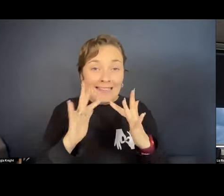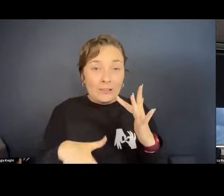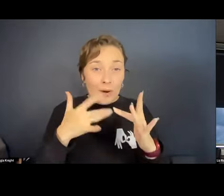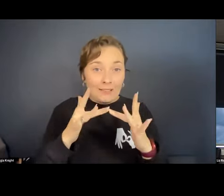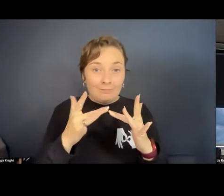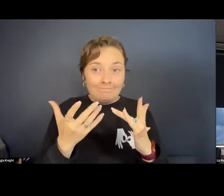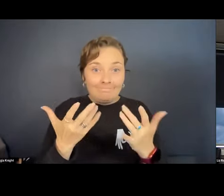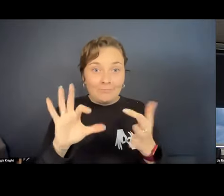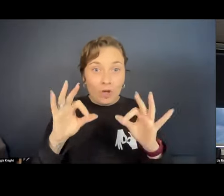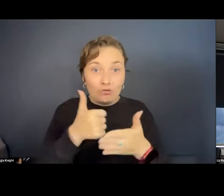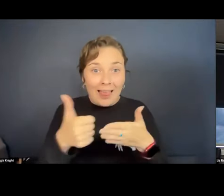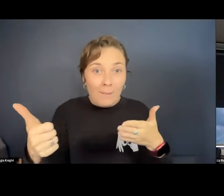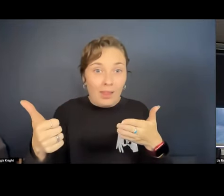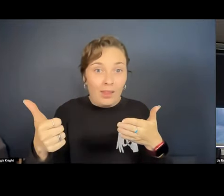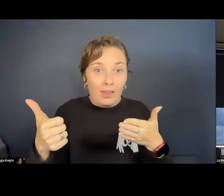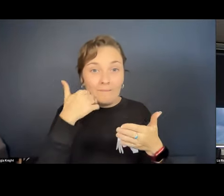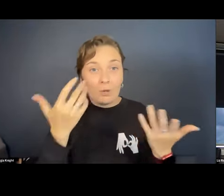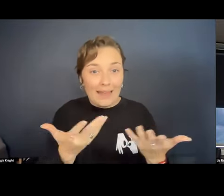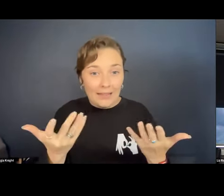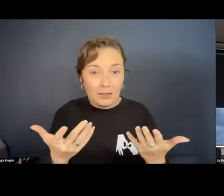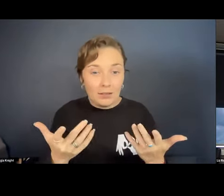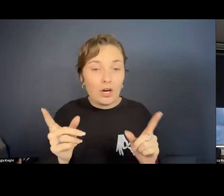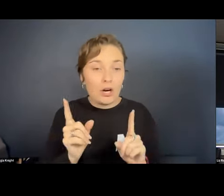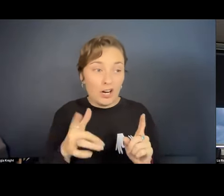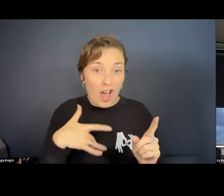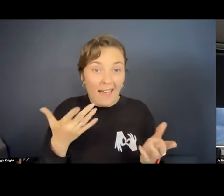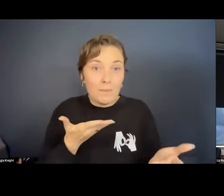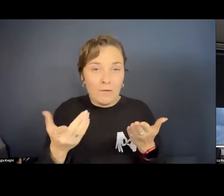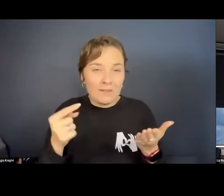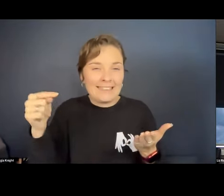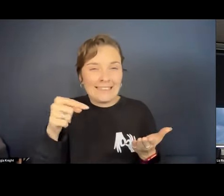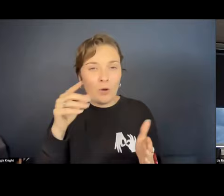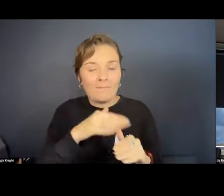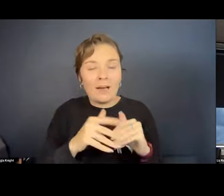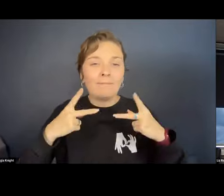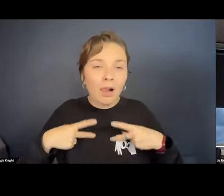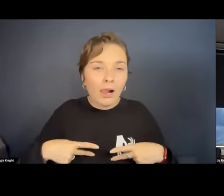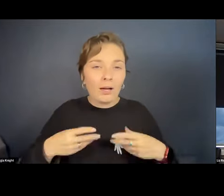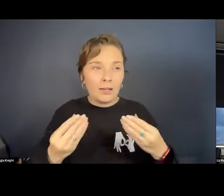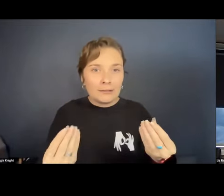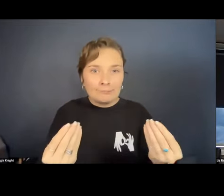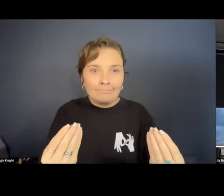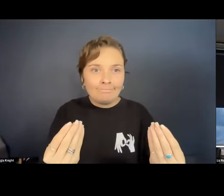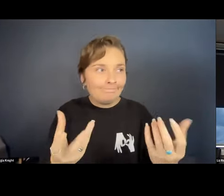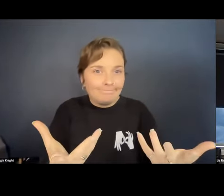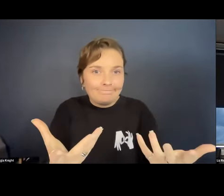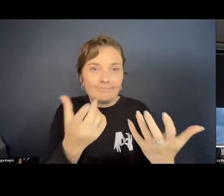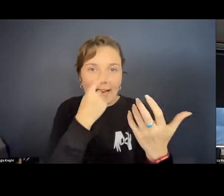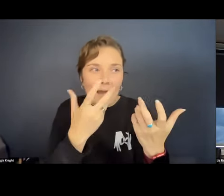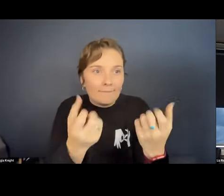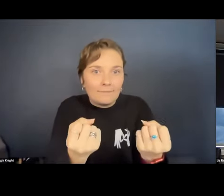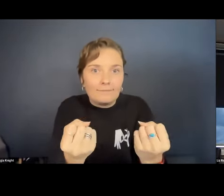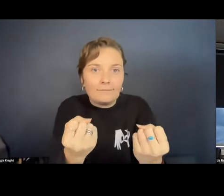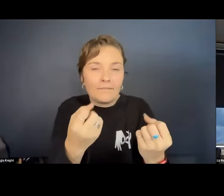reliable everywhere. That live performance is about physical, tangible things that you can hold.